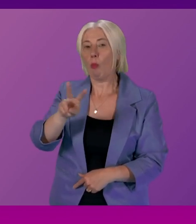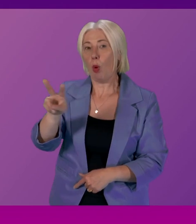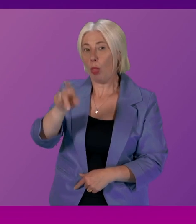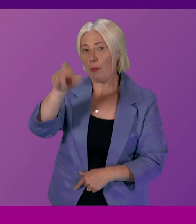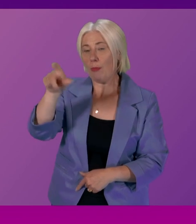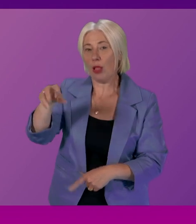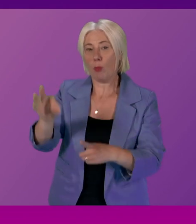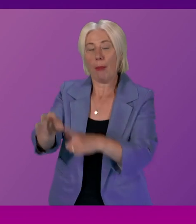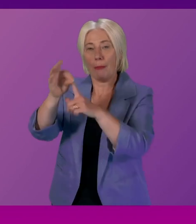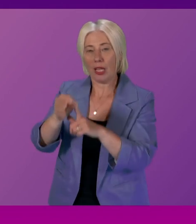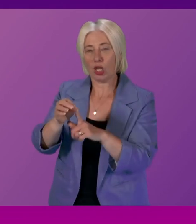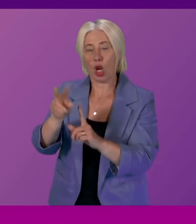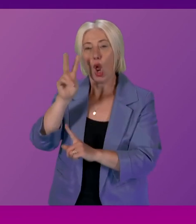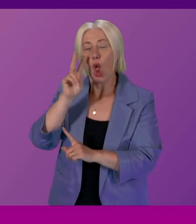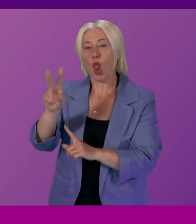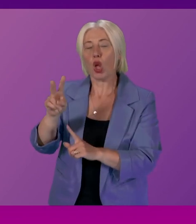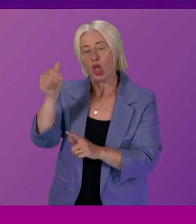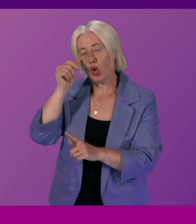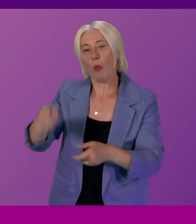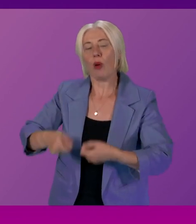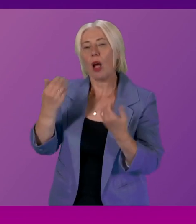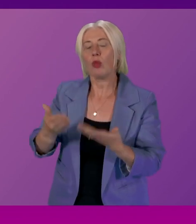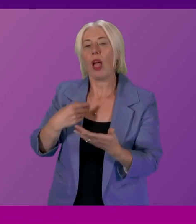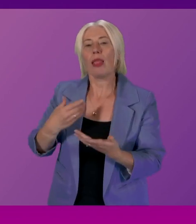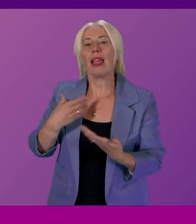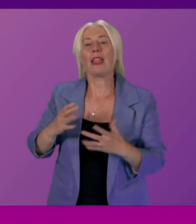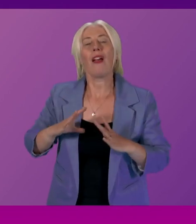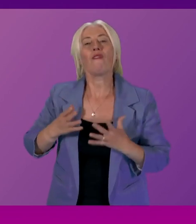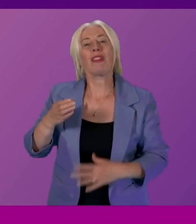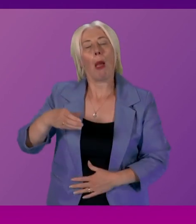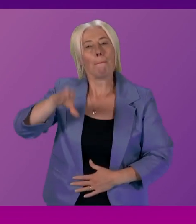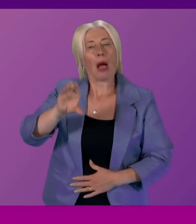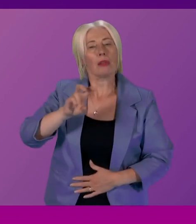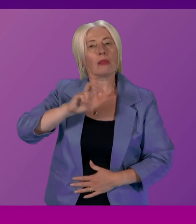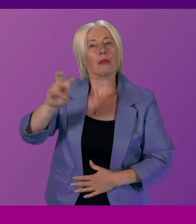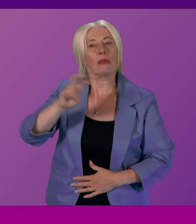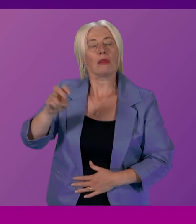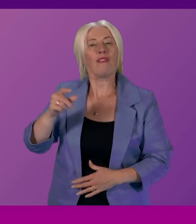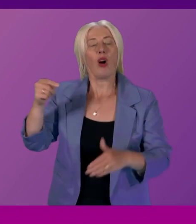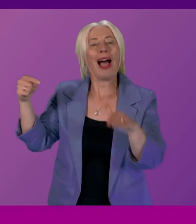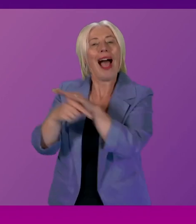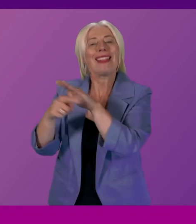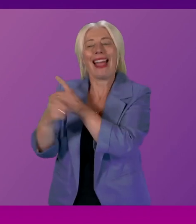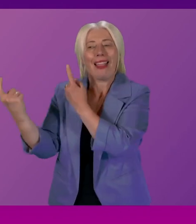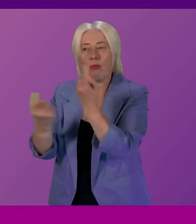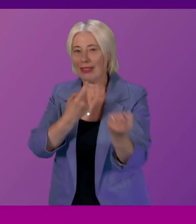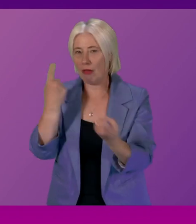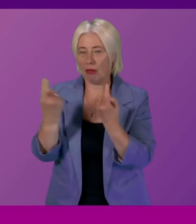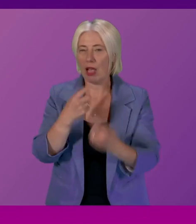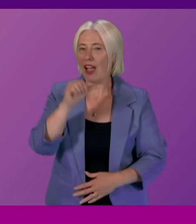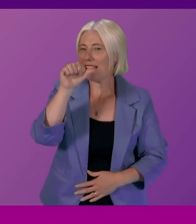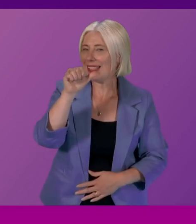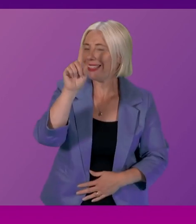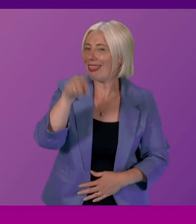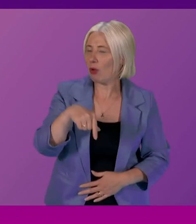on concessionary bus travel for asylum seekers now at the moment of the 6,000 asylum seekers roughly a